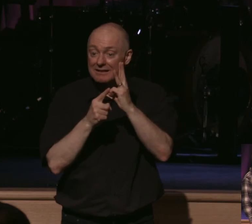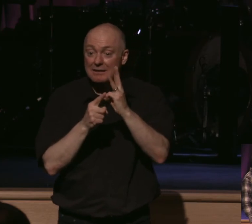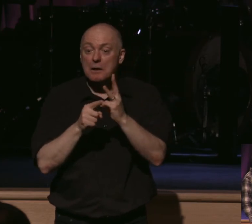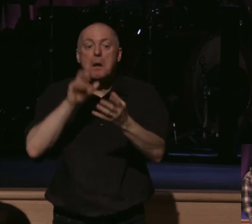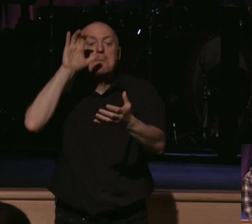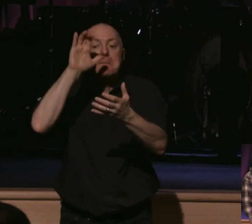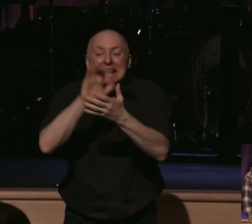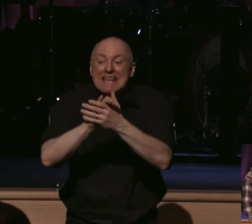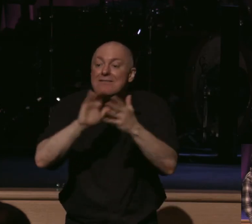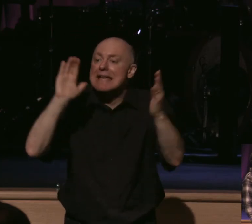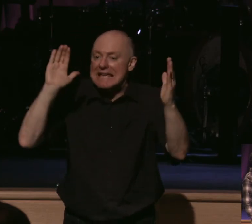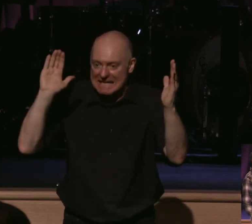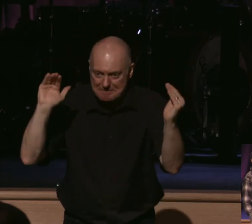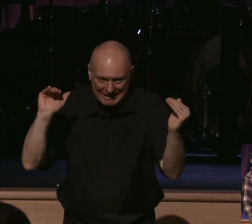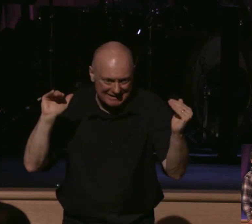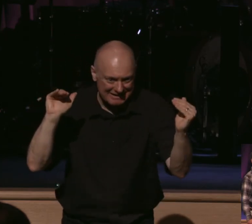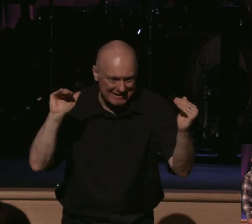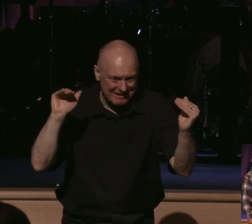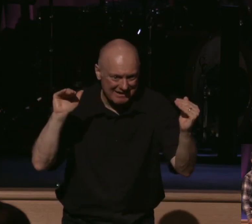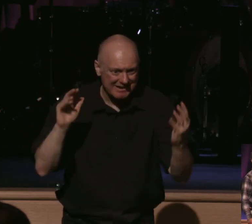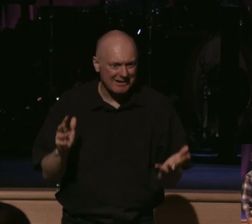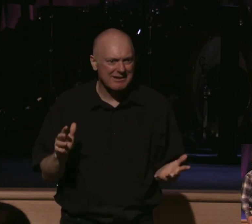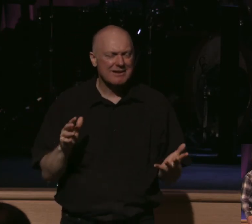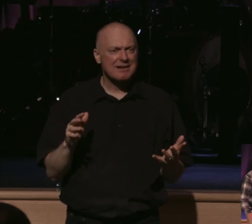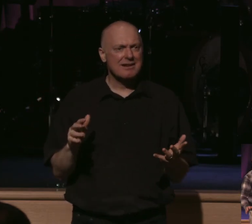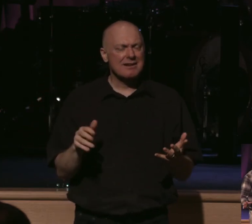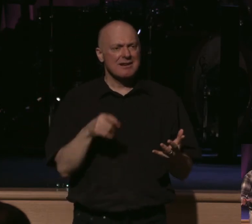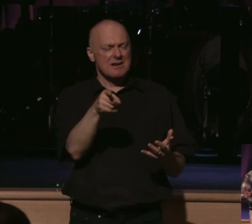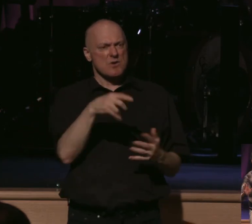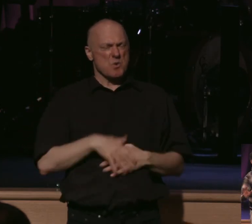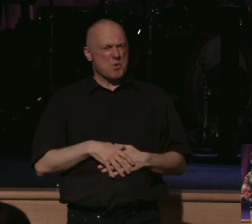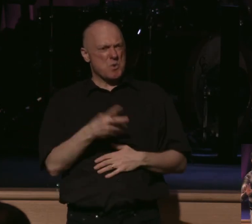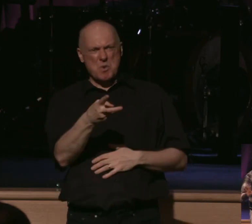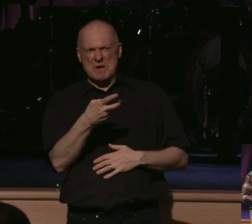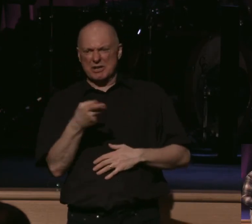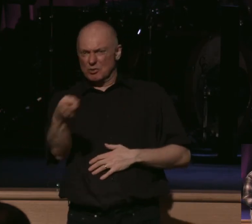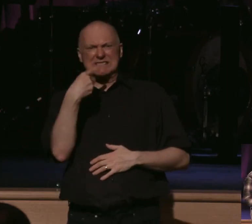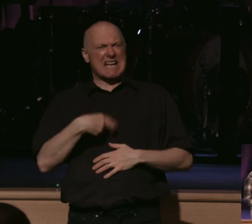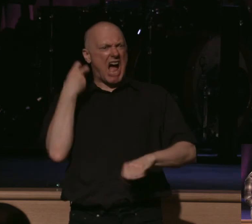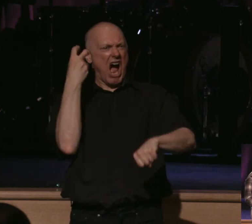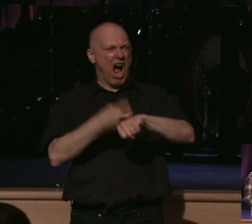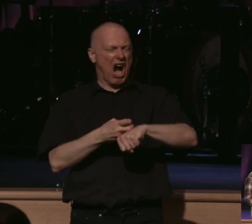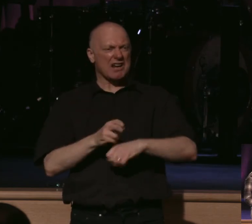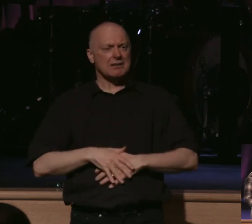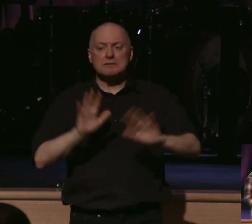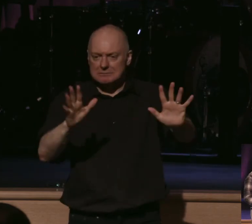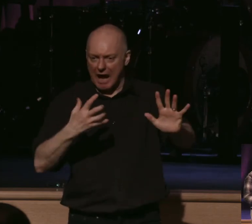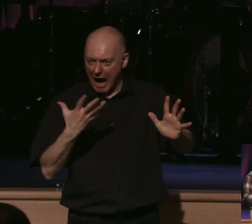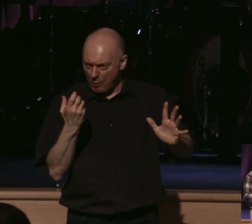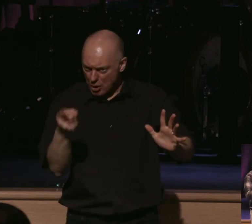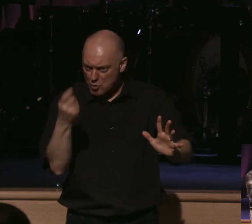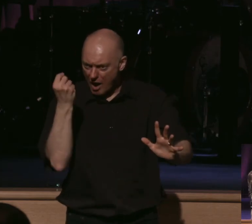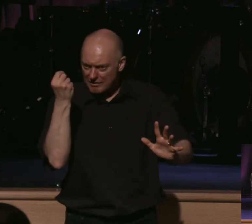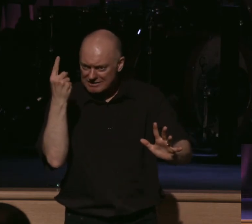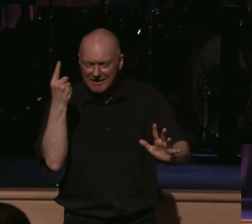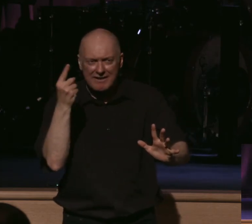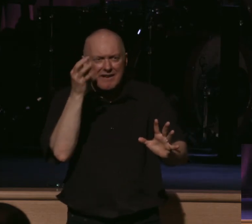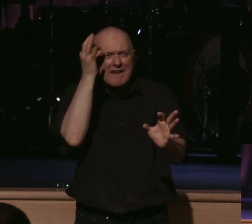believe expectantly. So, part of what's happening today, too, is you're like, man, this is like, wow, hard. But, but I want you to understand that faith, faith